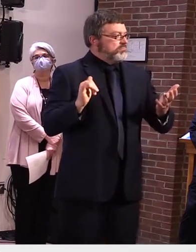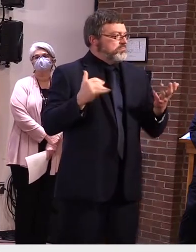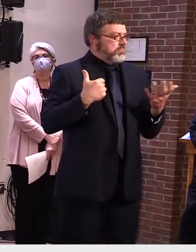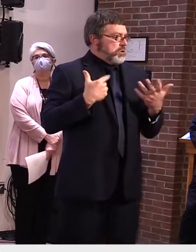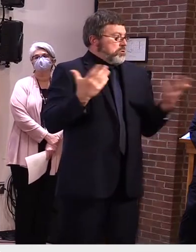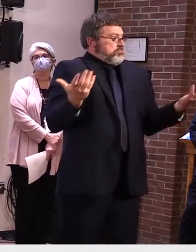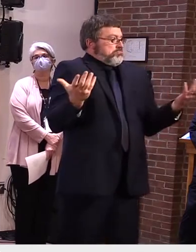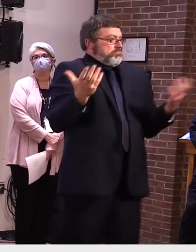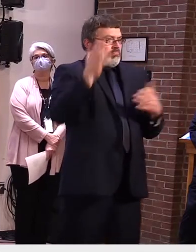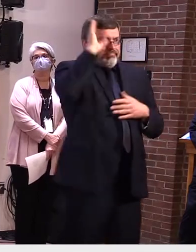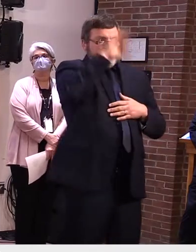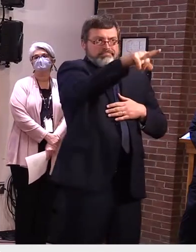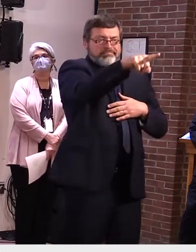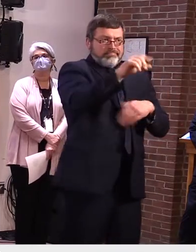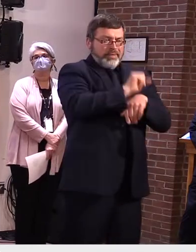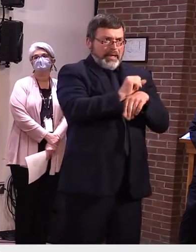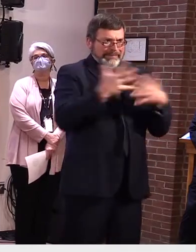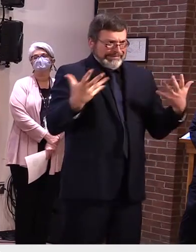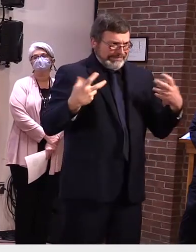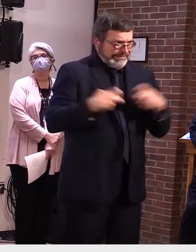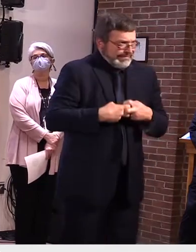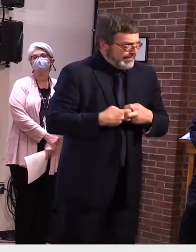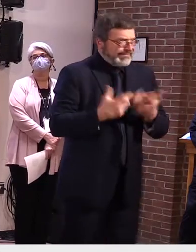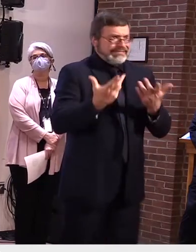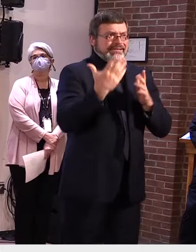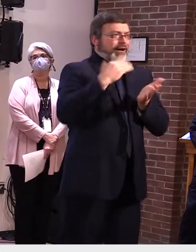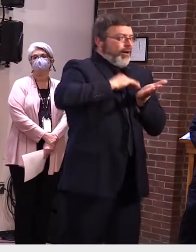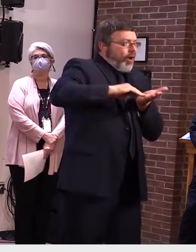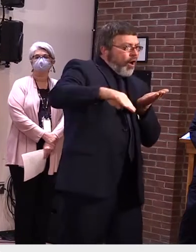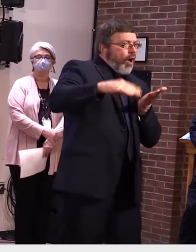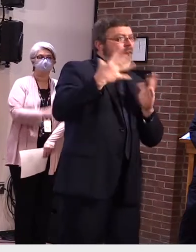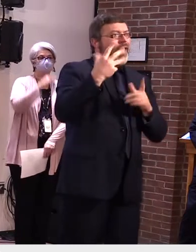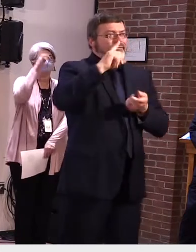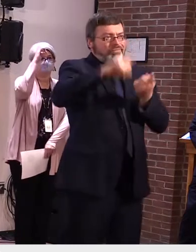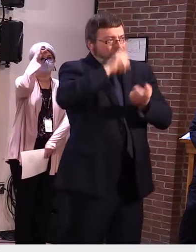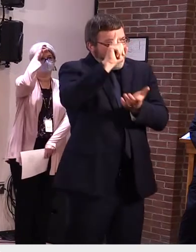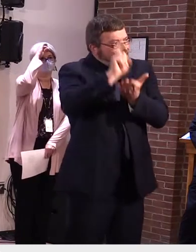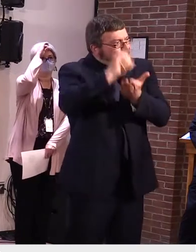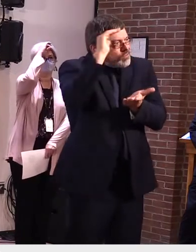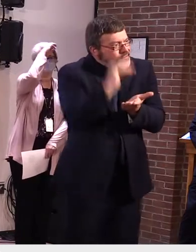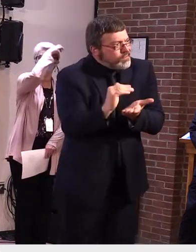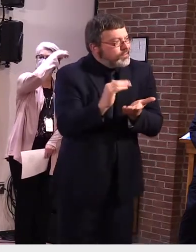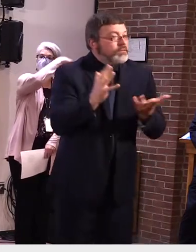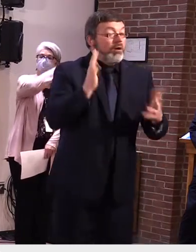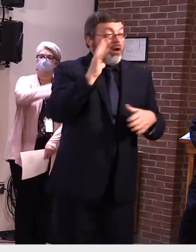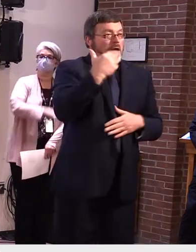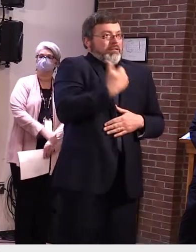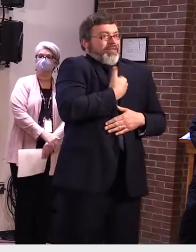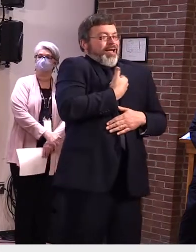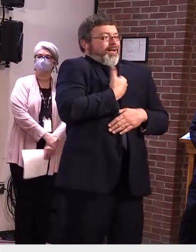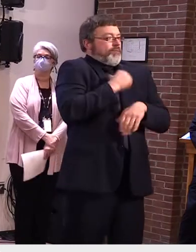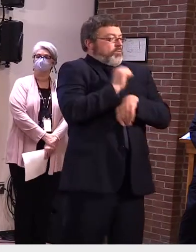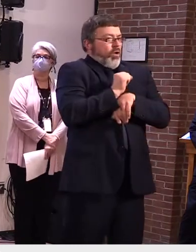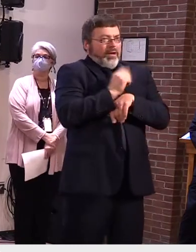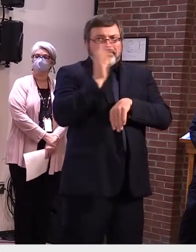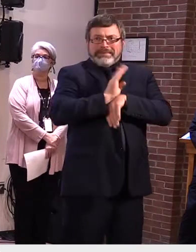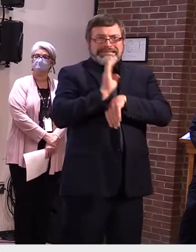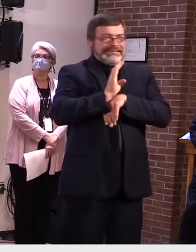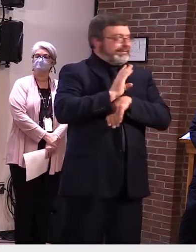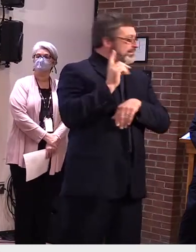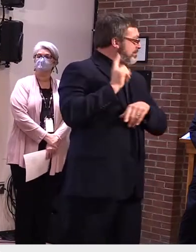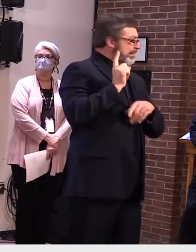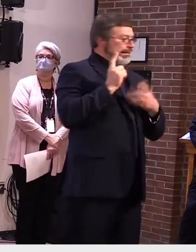you're self-employed and have you have experienced financial losses, or you've been impacted by your daycare